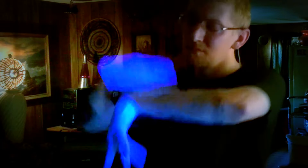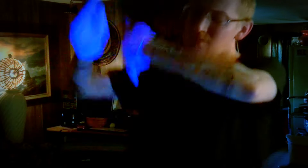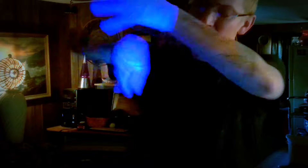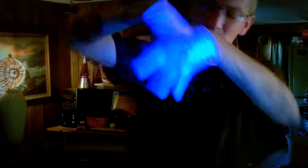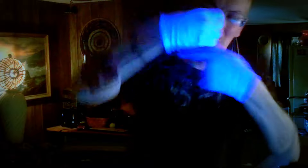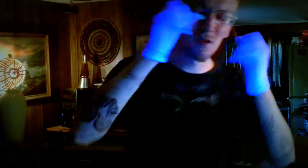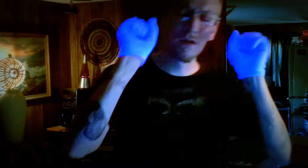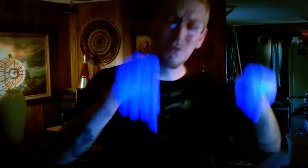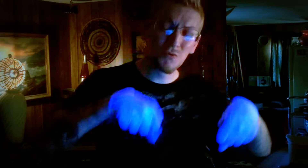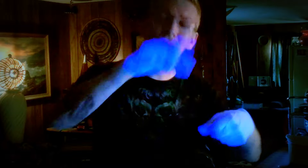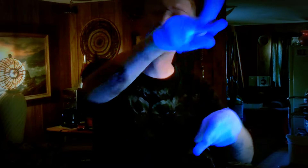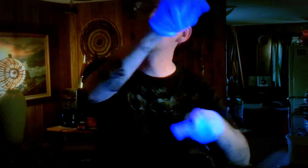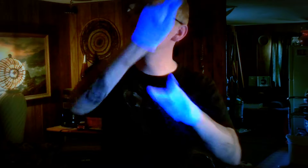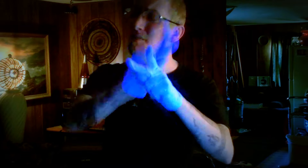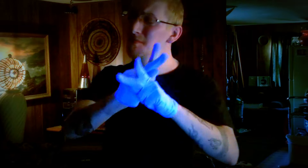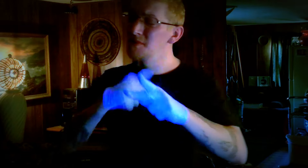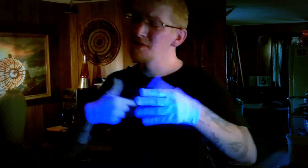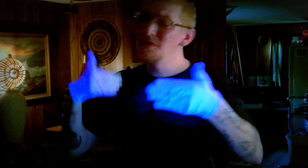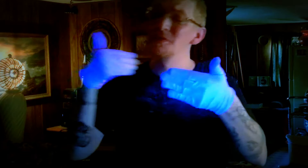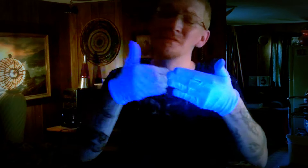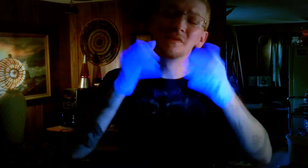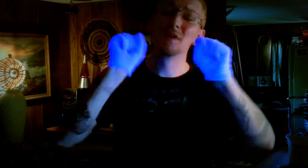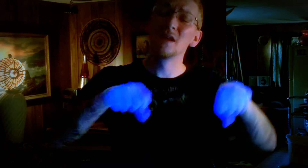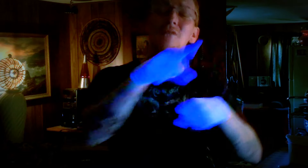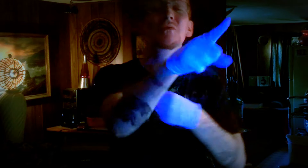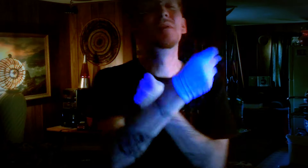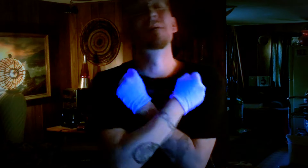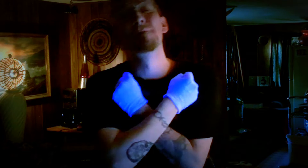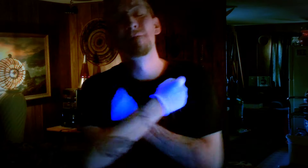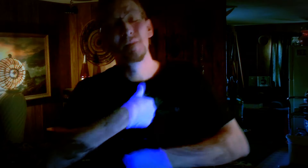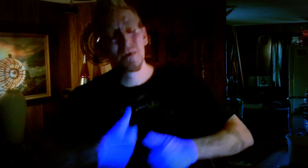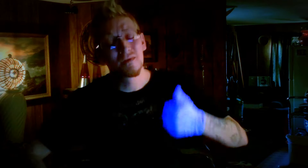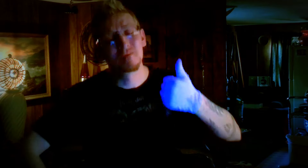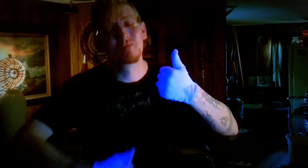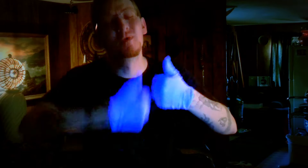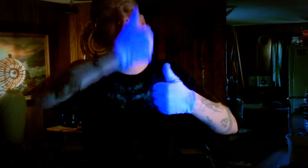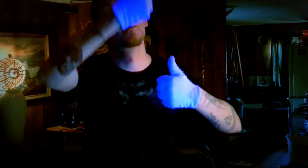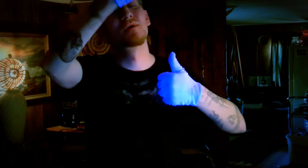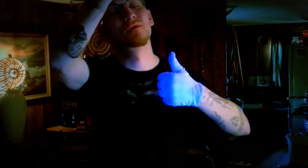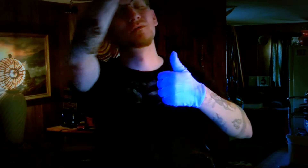Can you keep me close, can you love me most